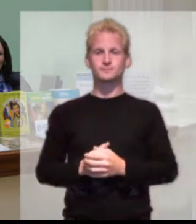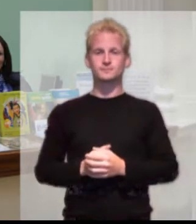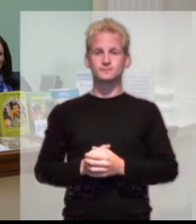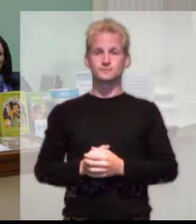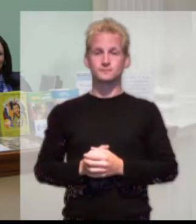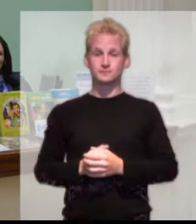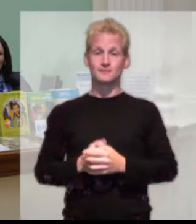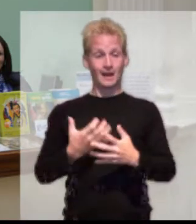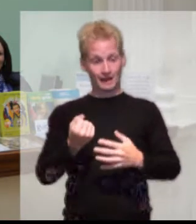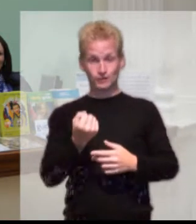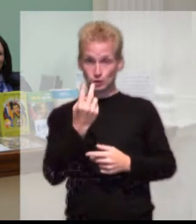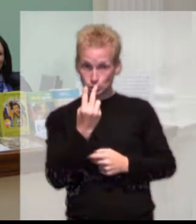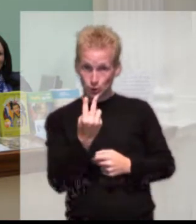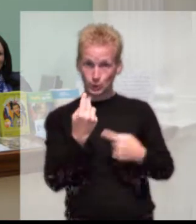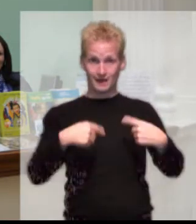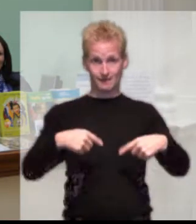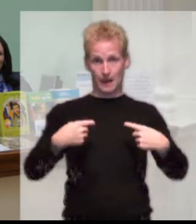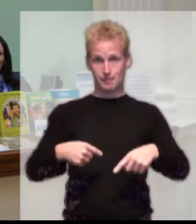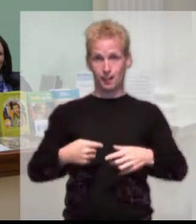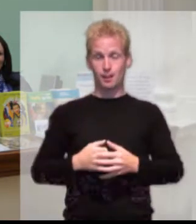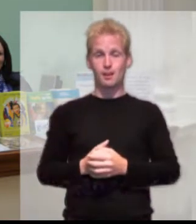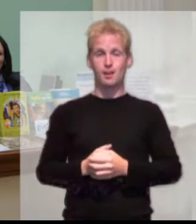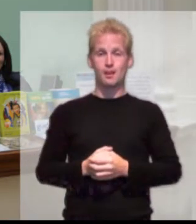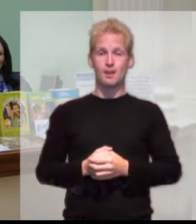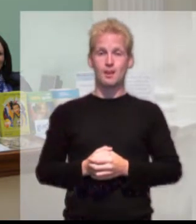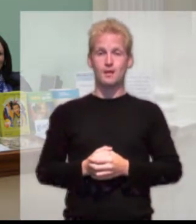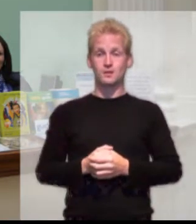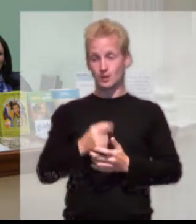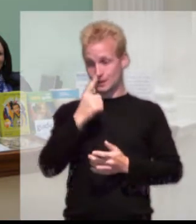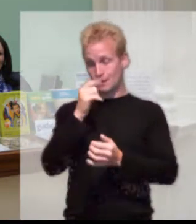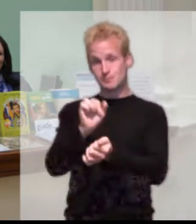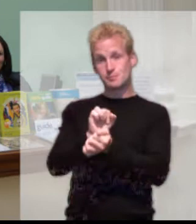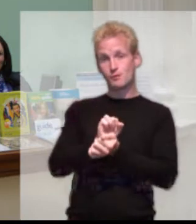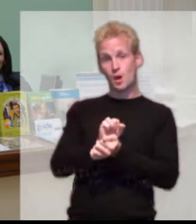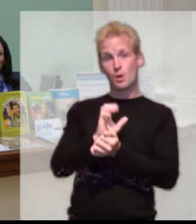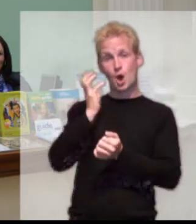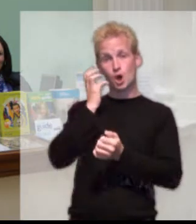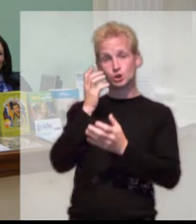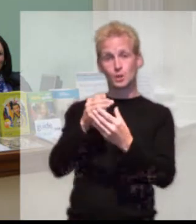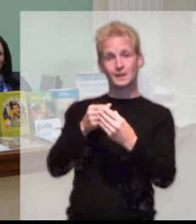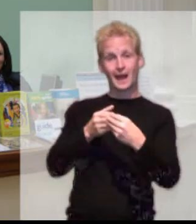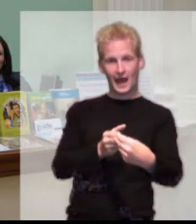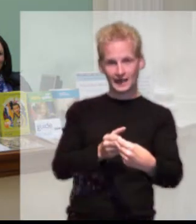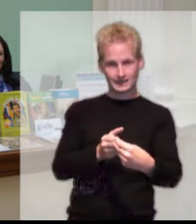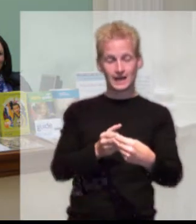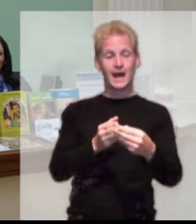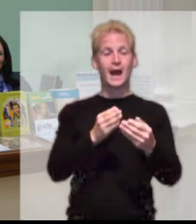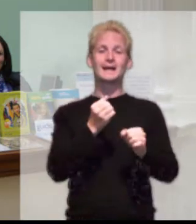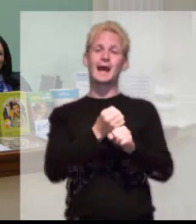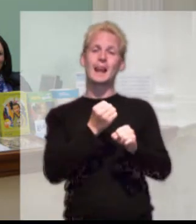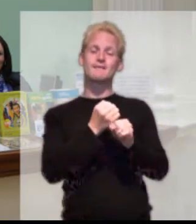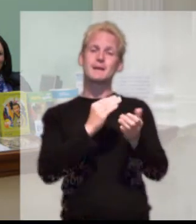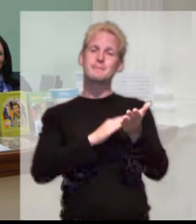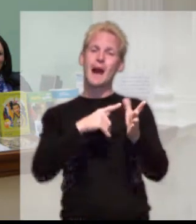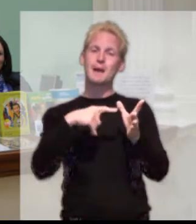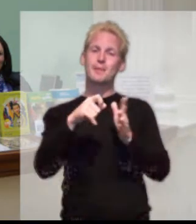Two wheelchairs are available. You can borrow audio guides and get a map of the gallery from the information desk.